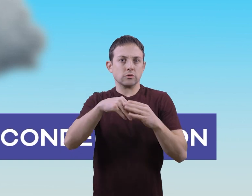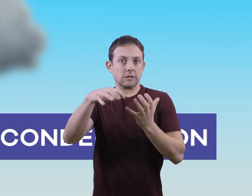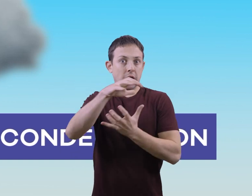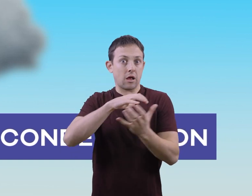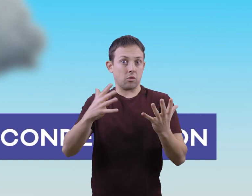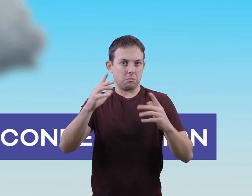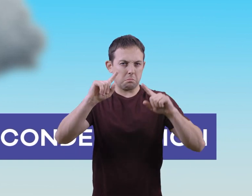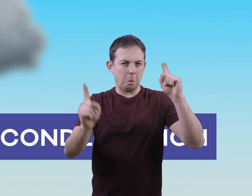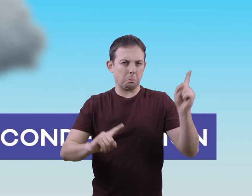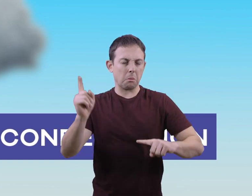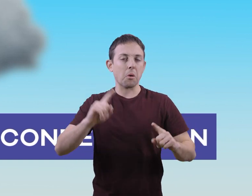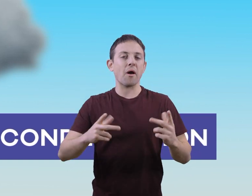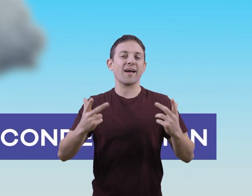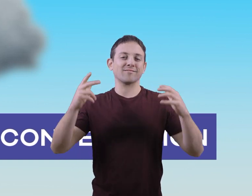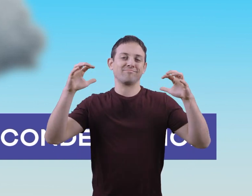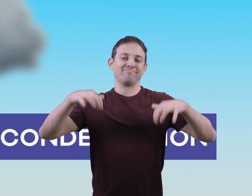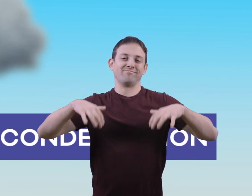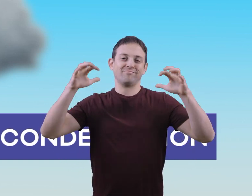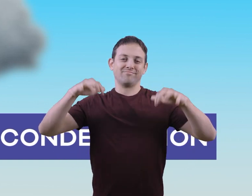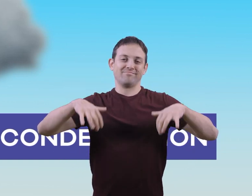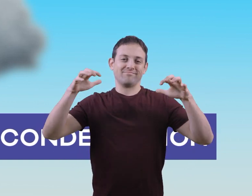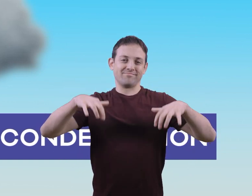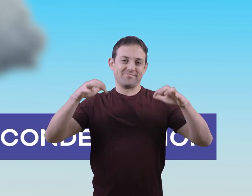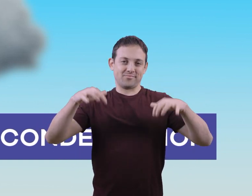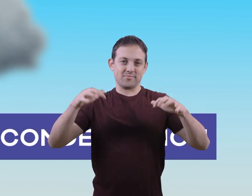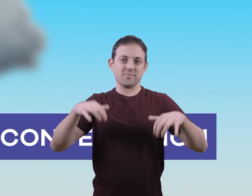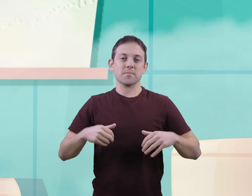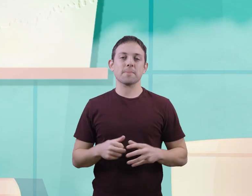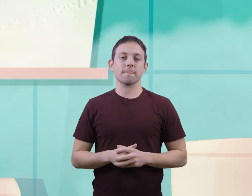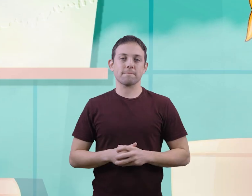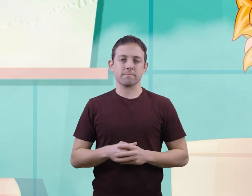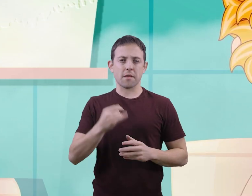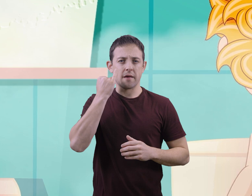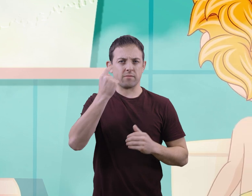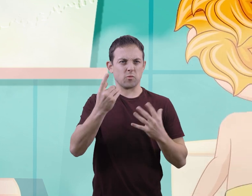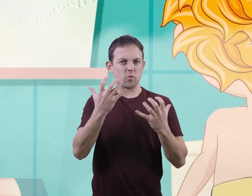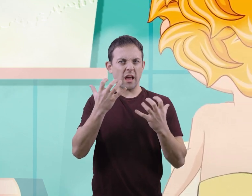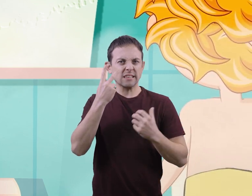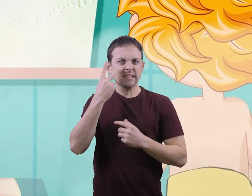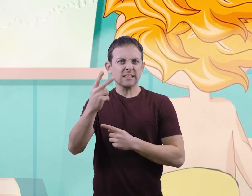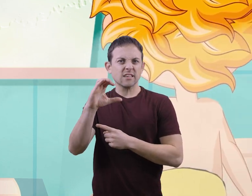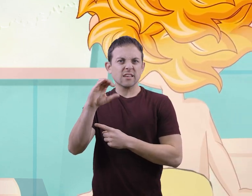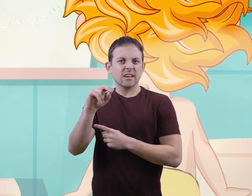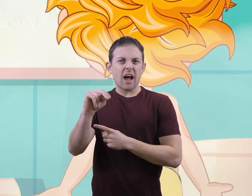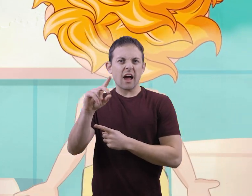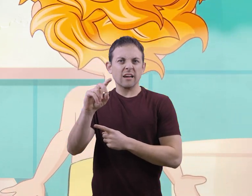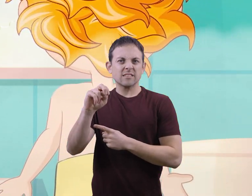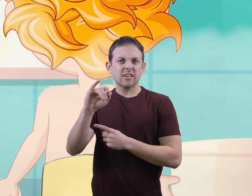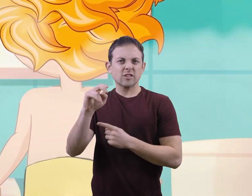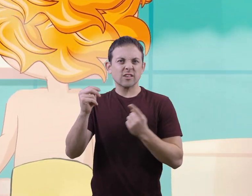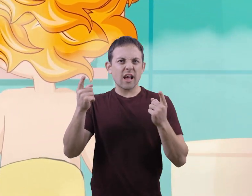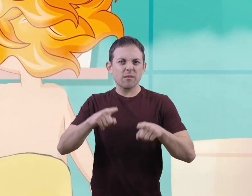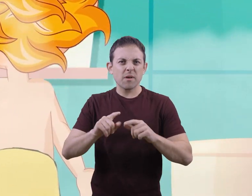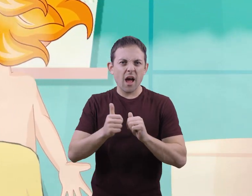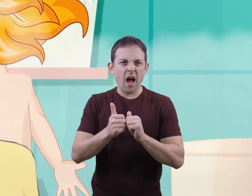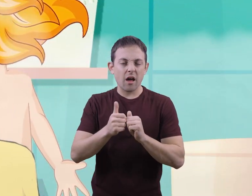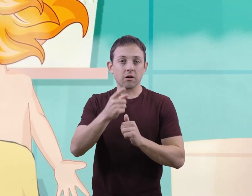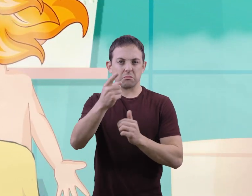It rains! And if you want to see condensation as it is happening, look at your